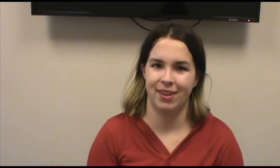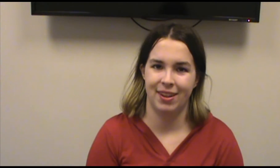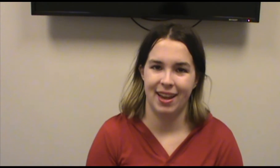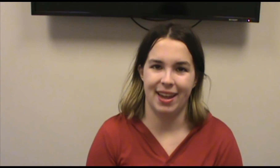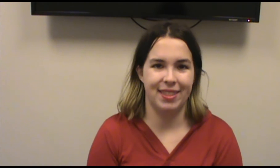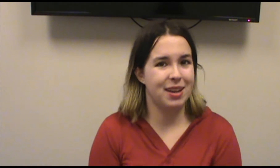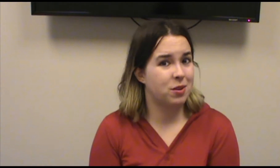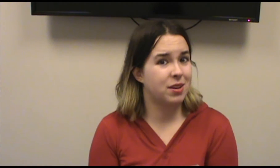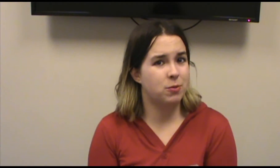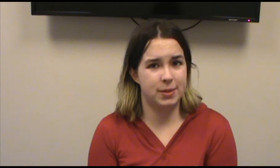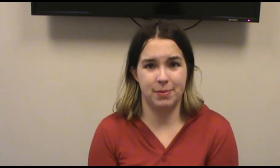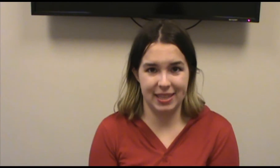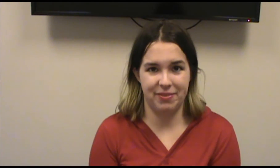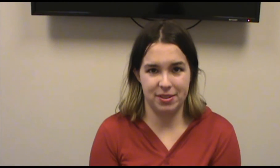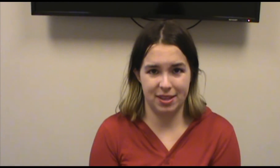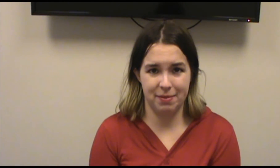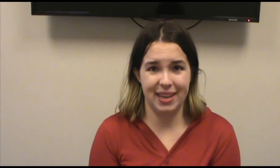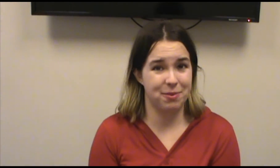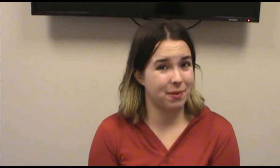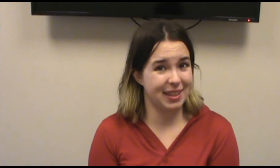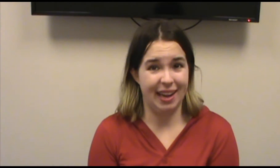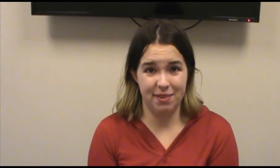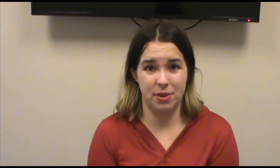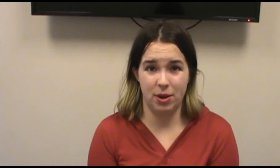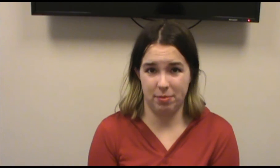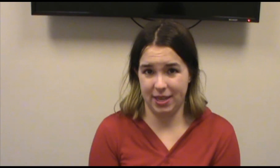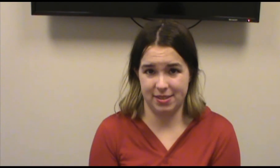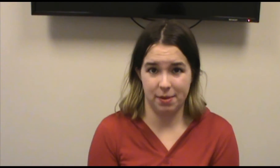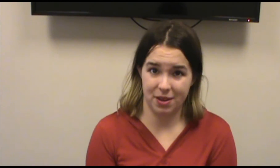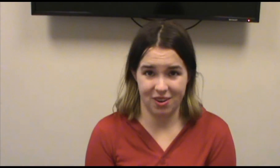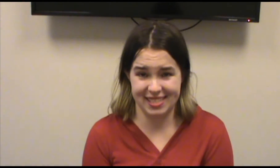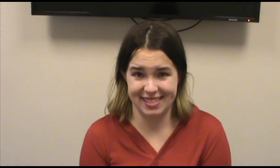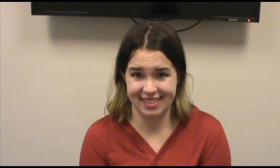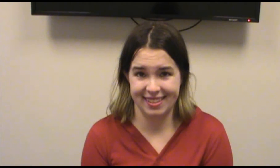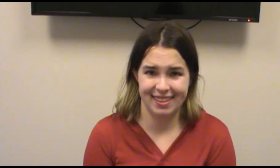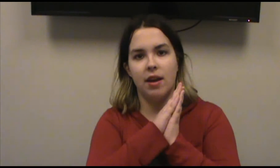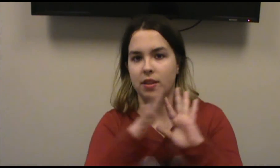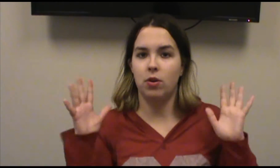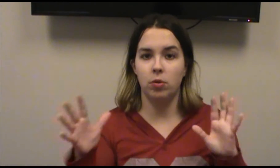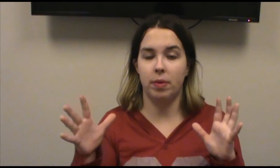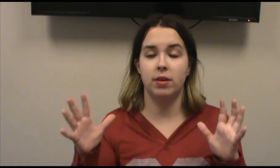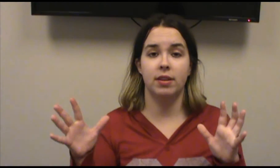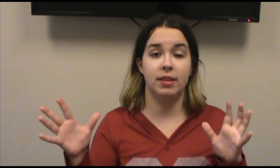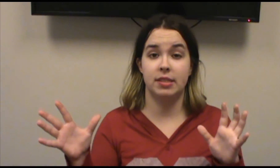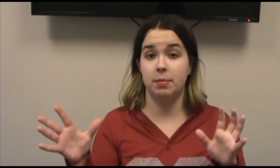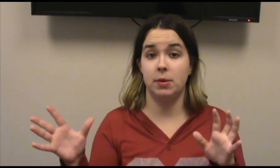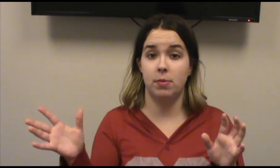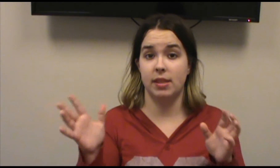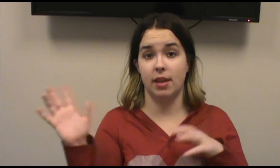And that was really confusing to me and really kind of annoyed me to some degrees. And the whole part in this episode with like